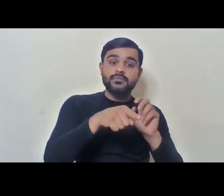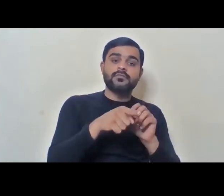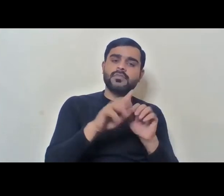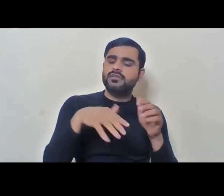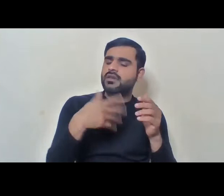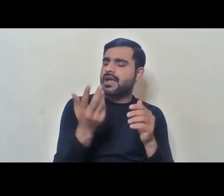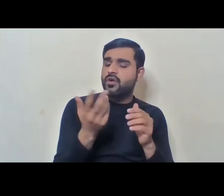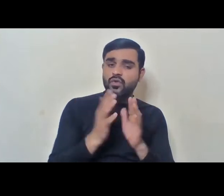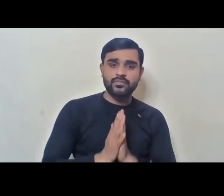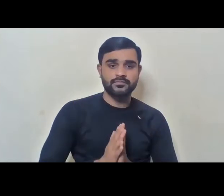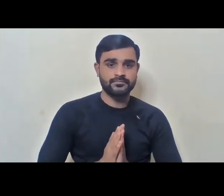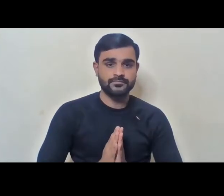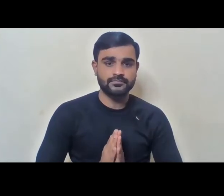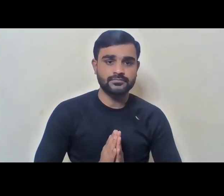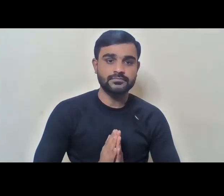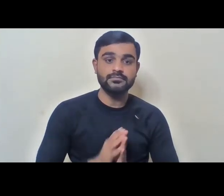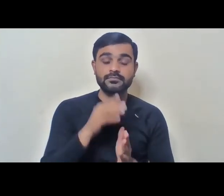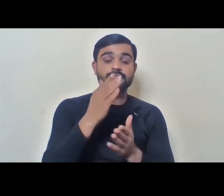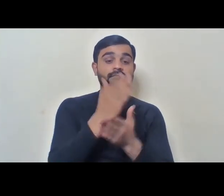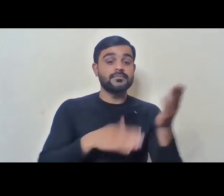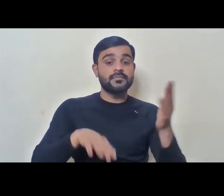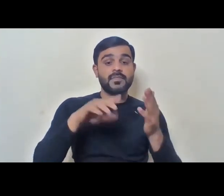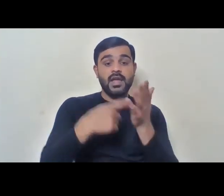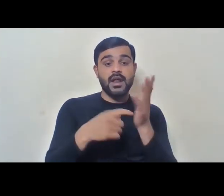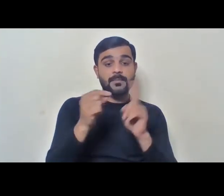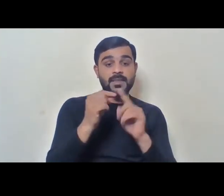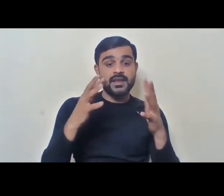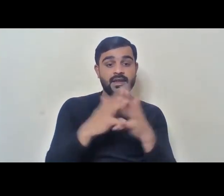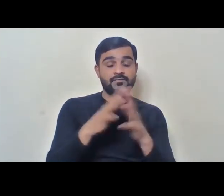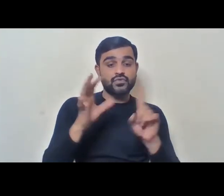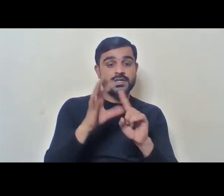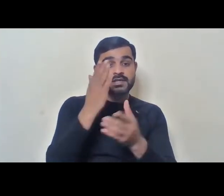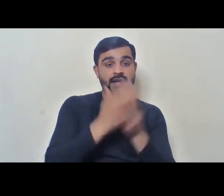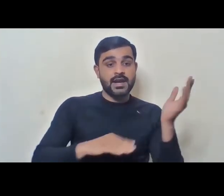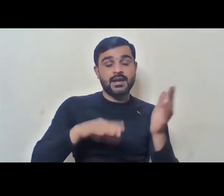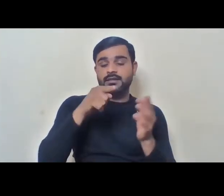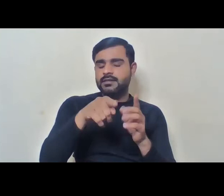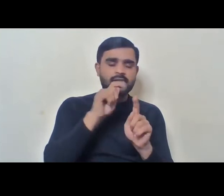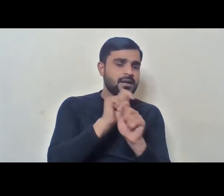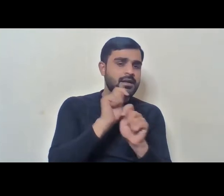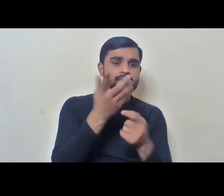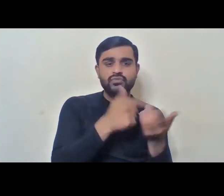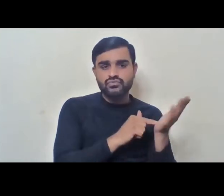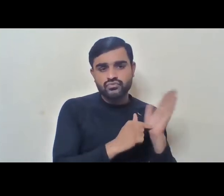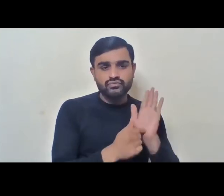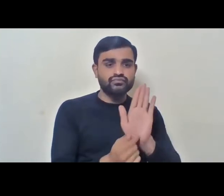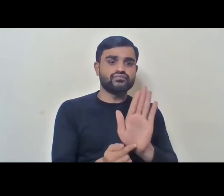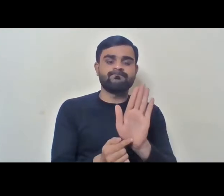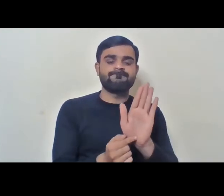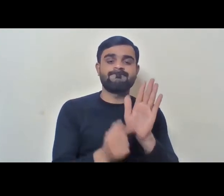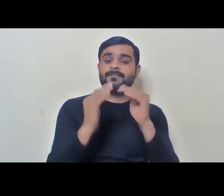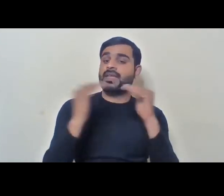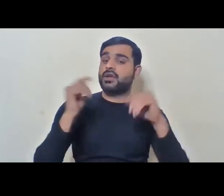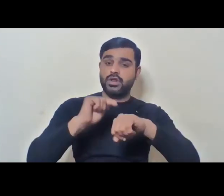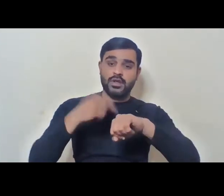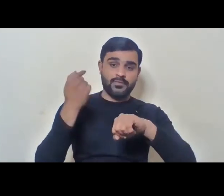does the Act, that is the RPWD Act, address equal opportunity in